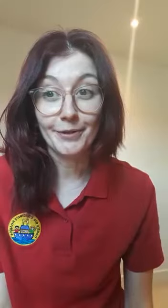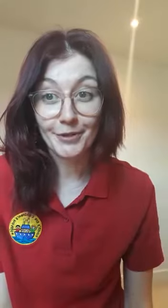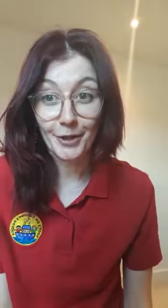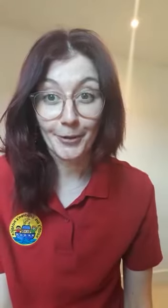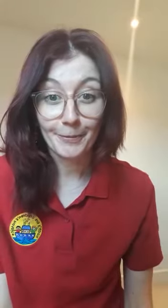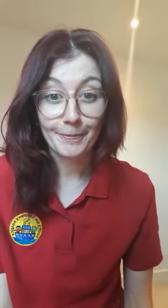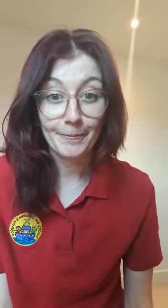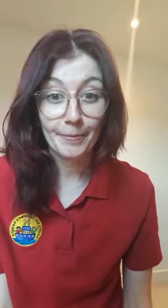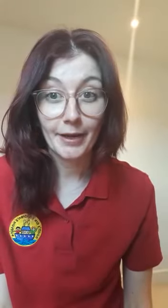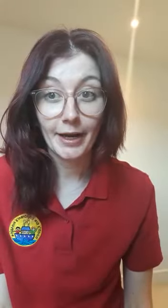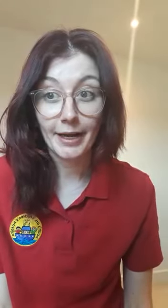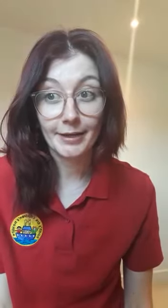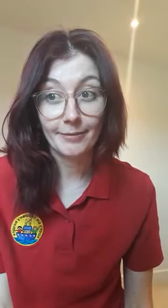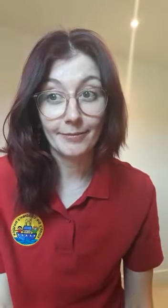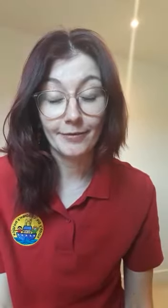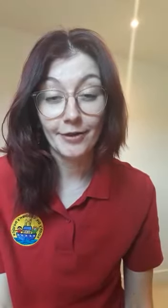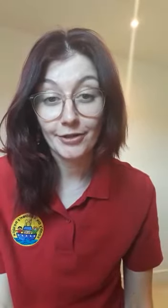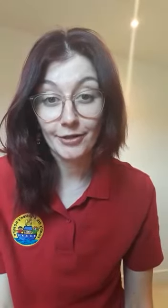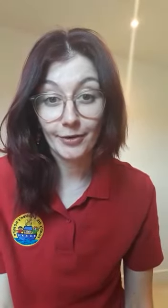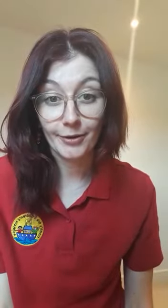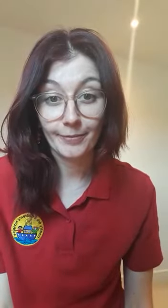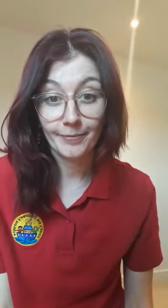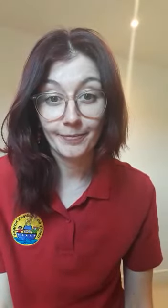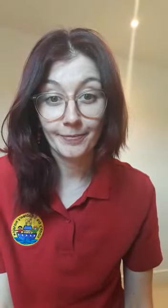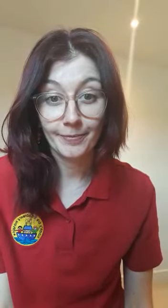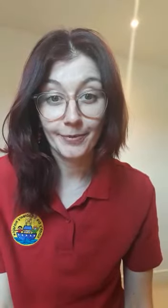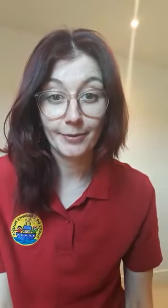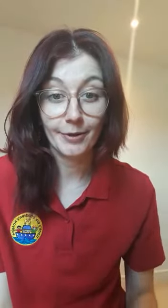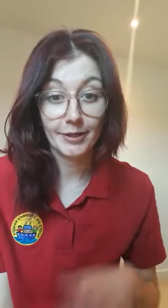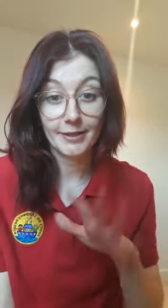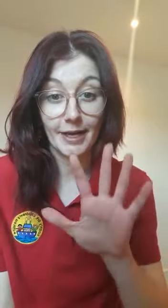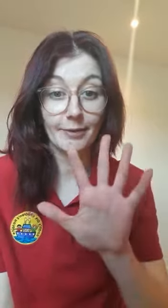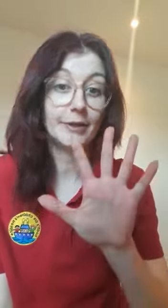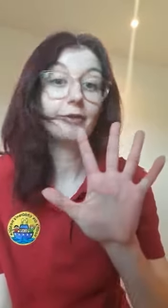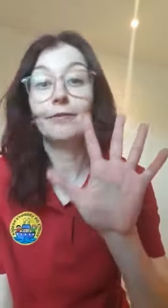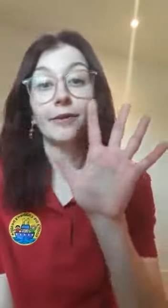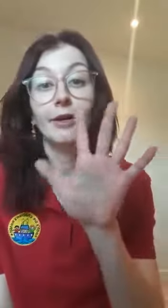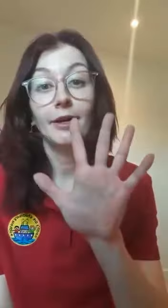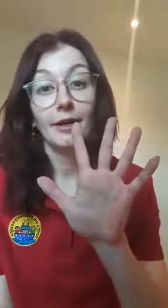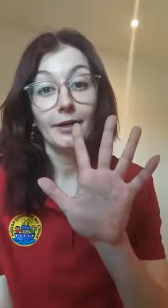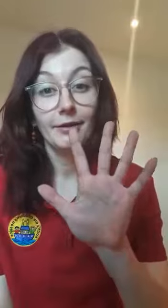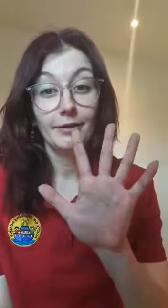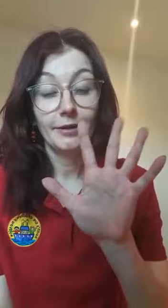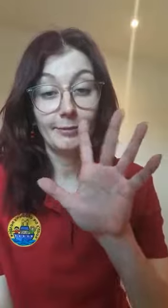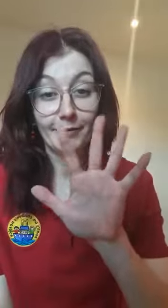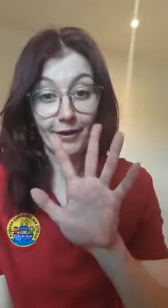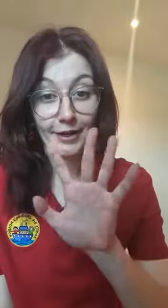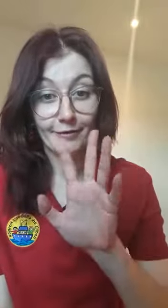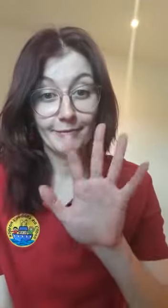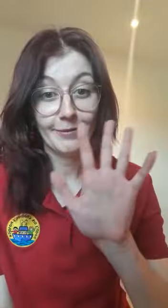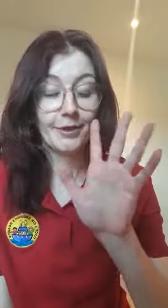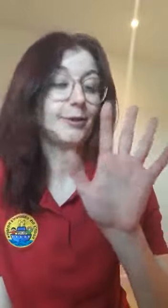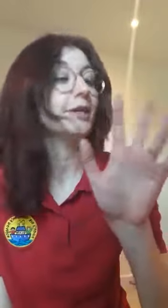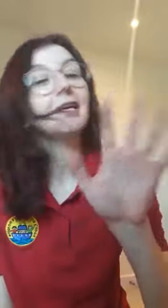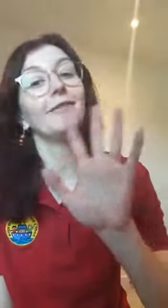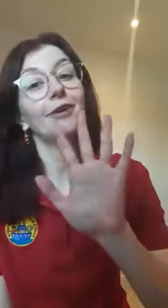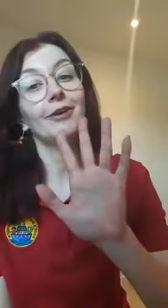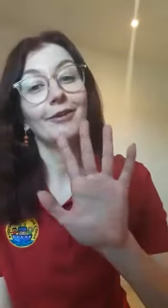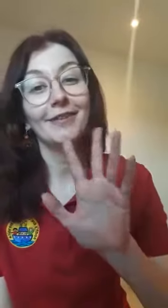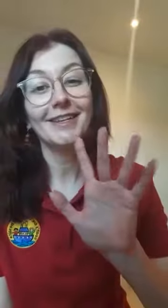So first of all, we're going to start with the number five. So you can give your fingers